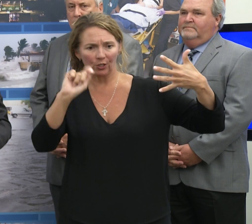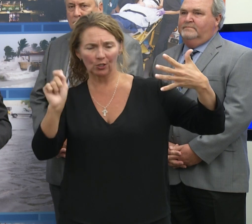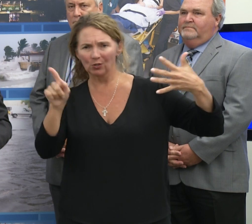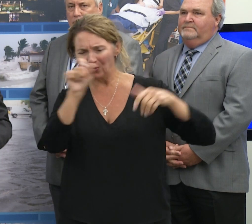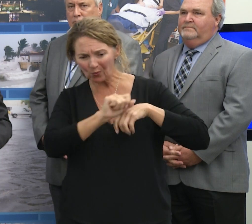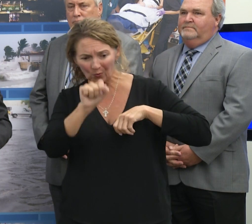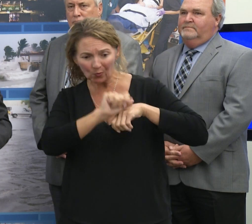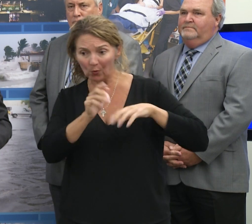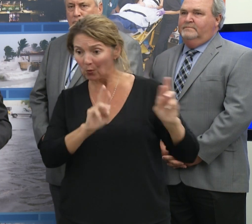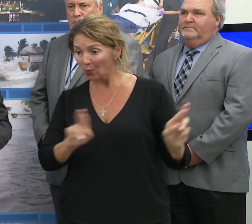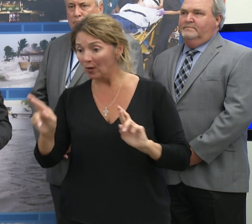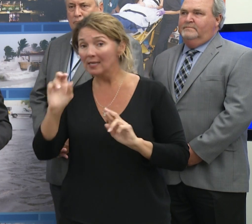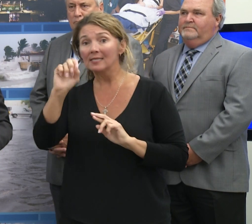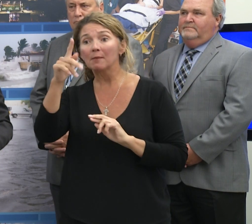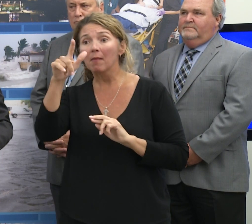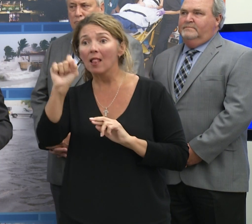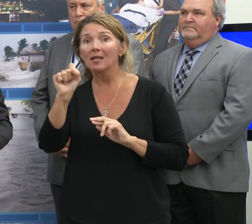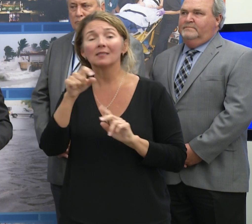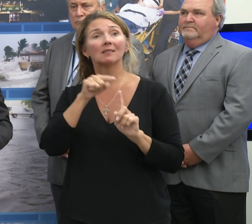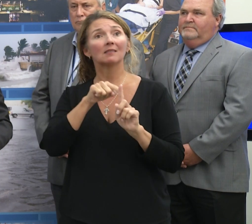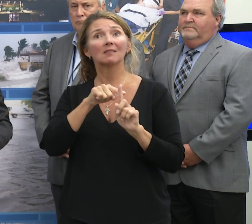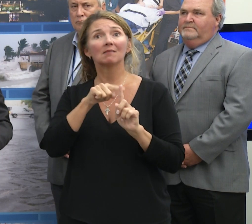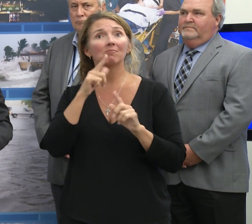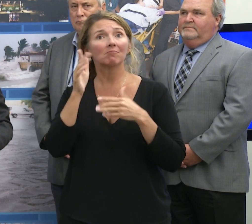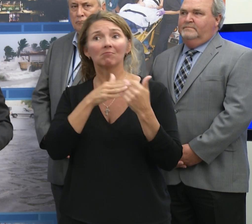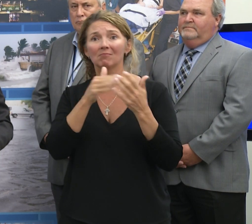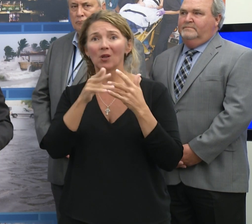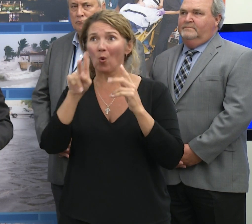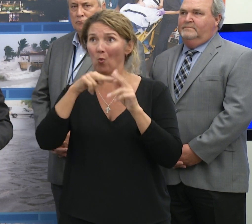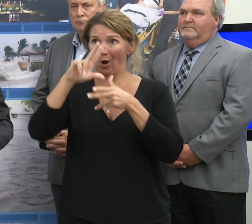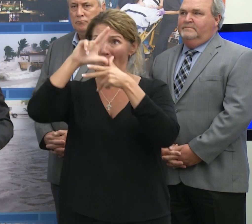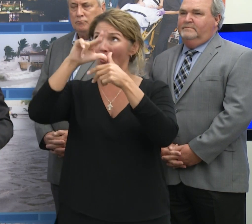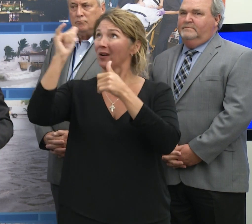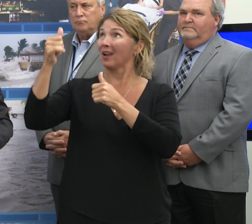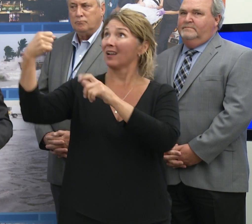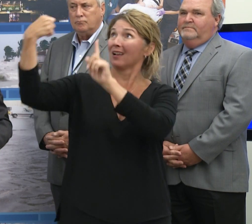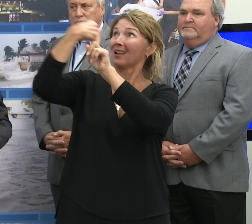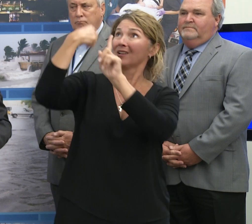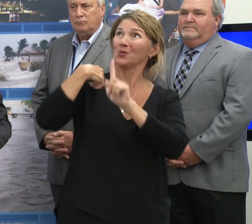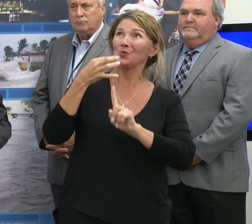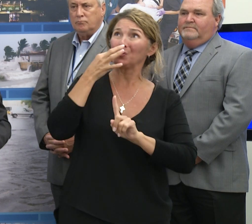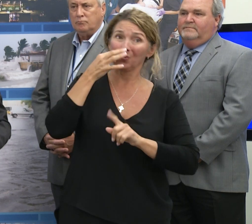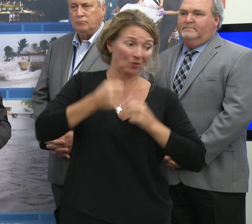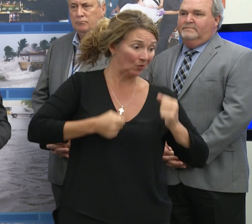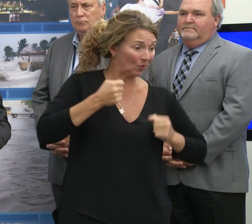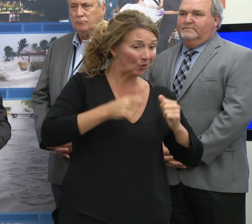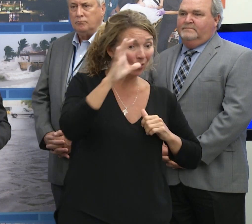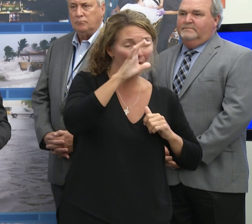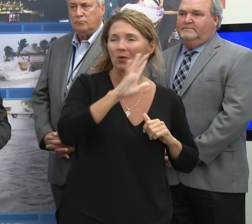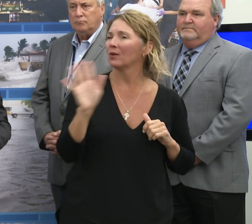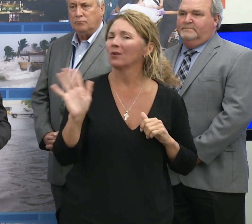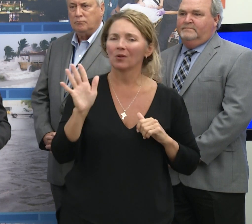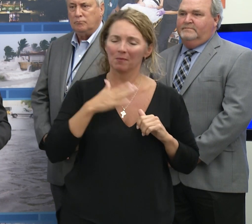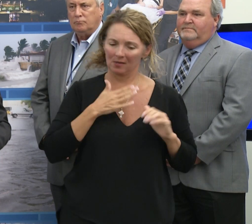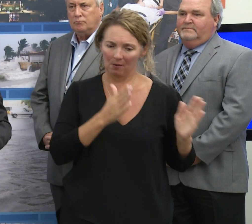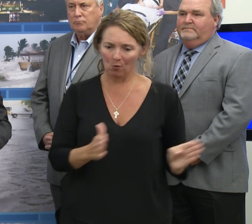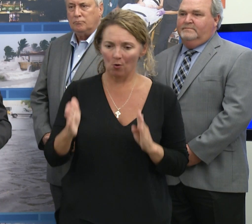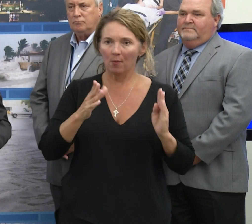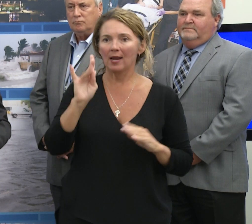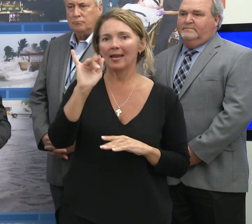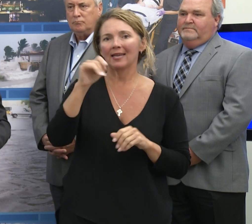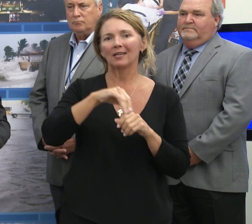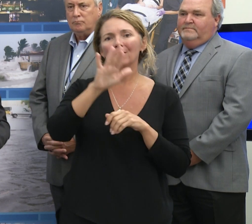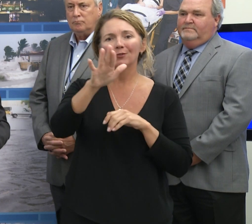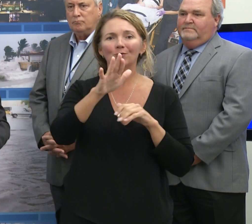diligence and you get your supplies, not when the hurricane is bearing down on us, but that you get your supplies and prepare your kit